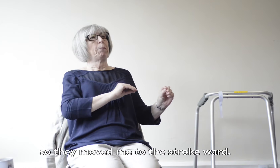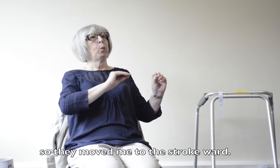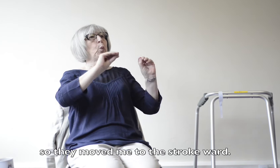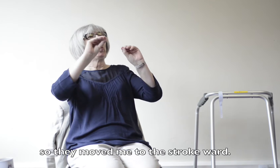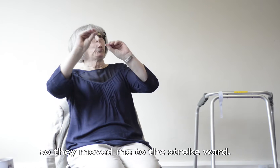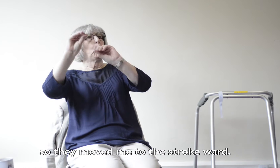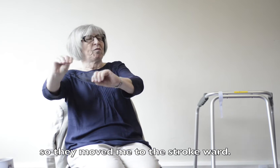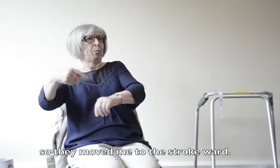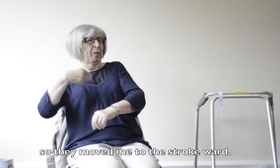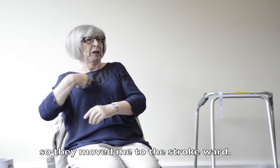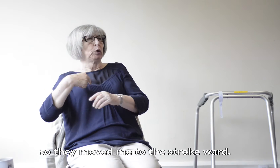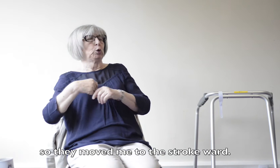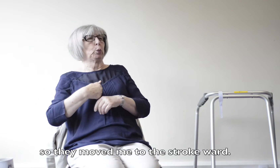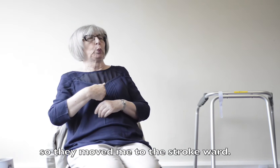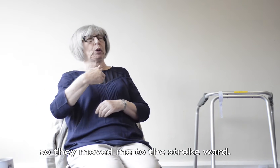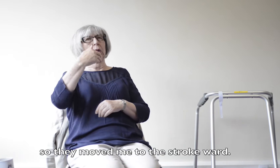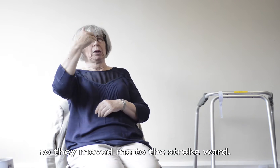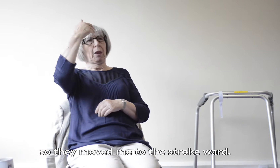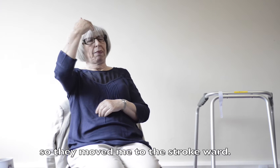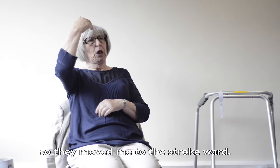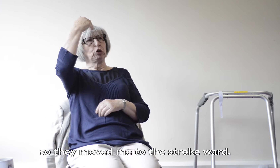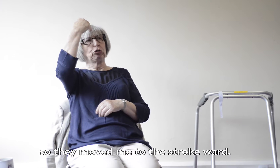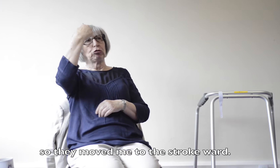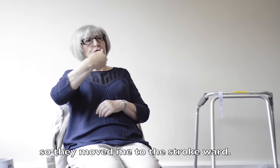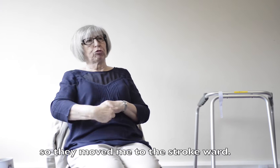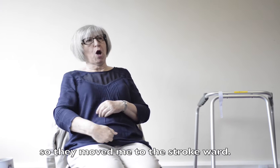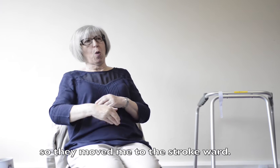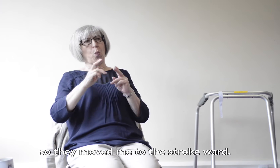So what they ended up doing is, they moved me to the stroke ward.